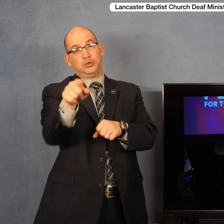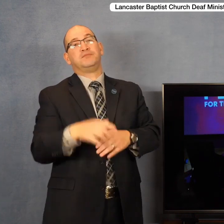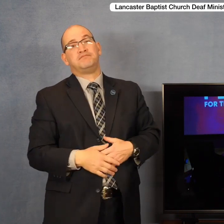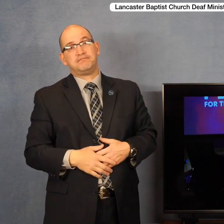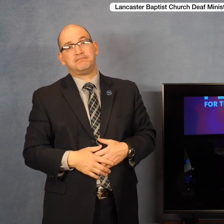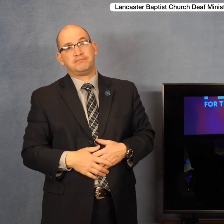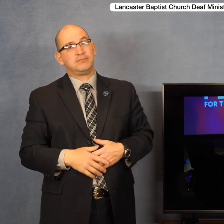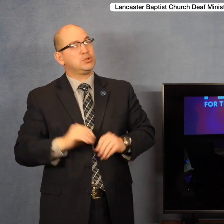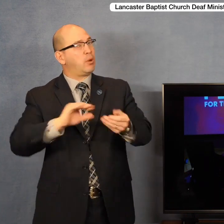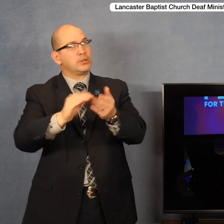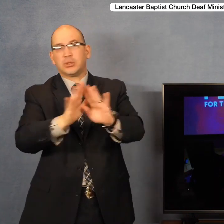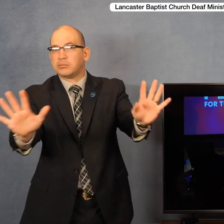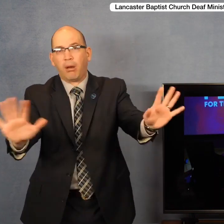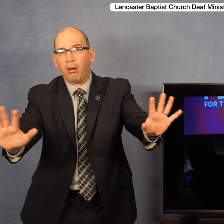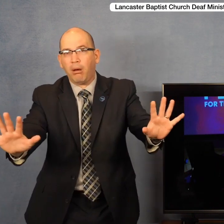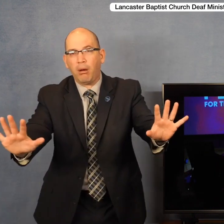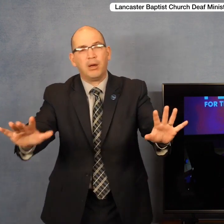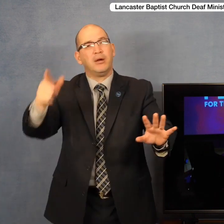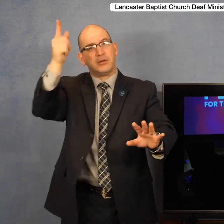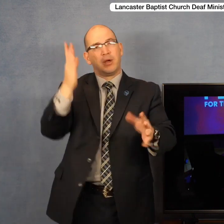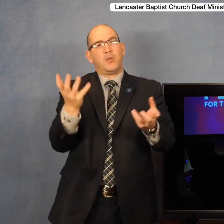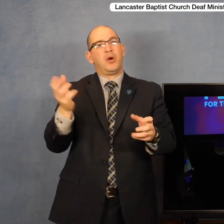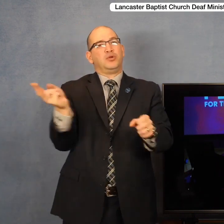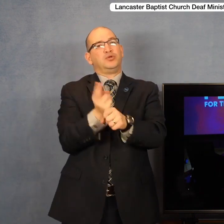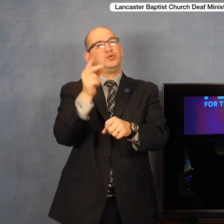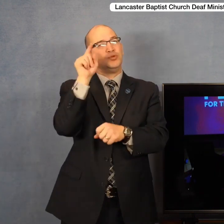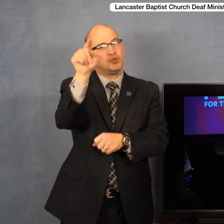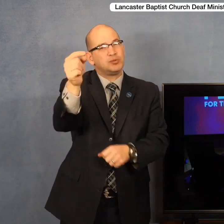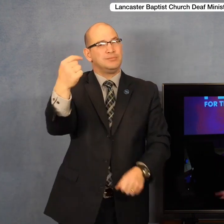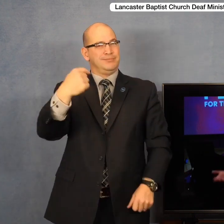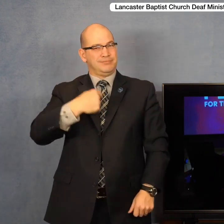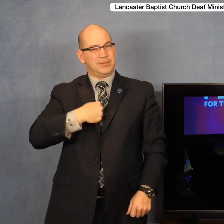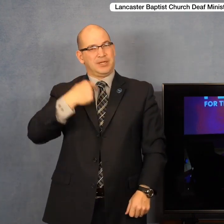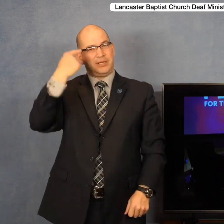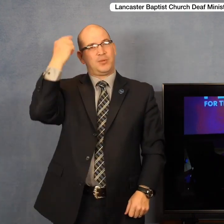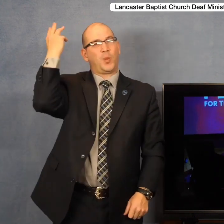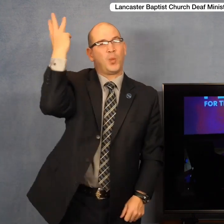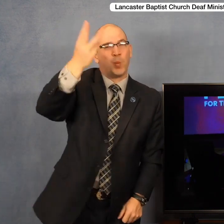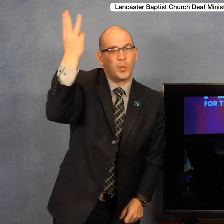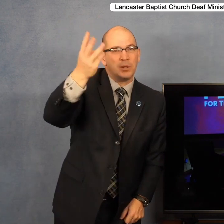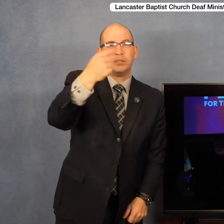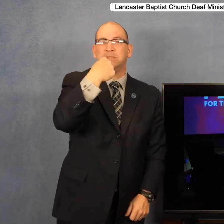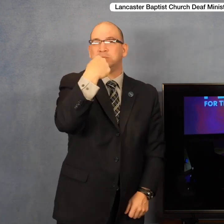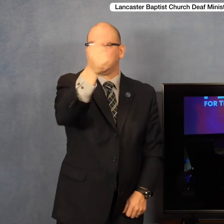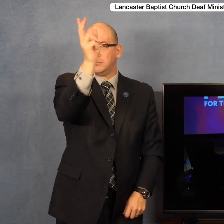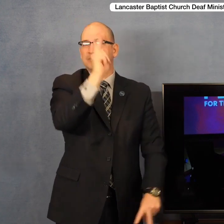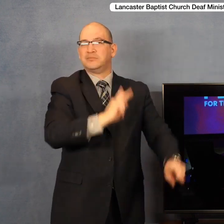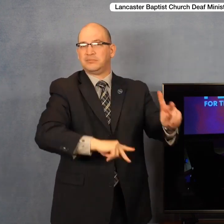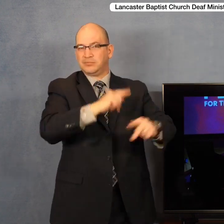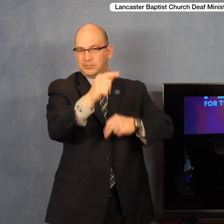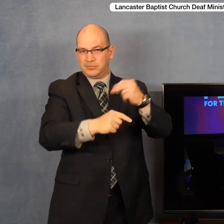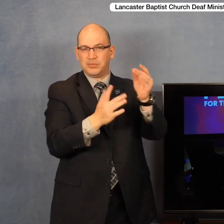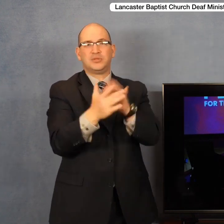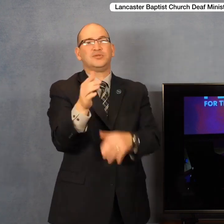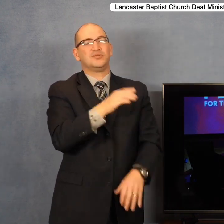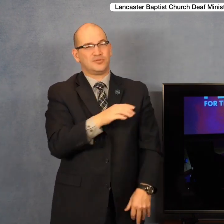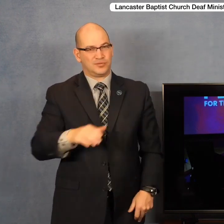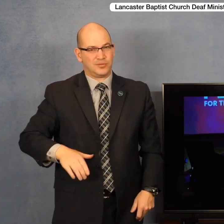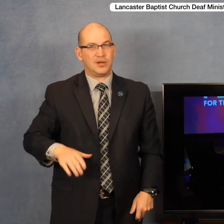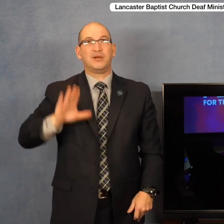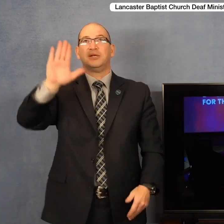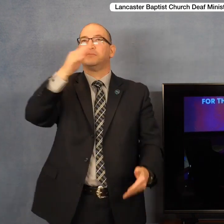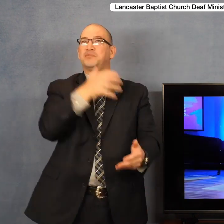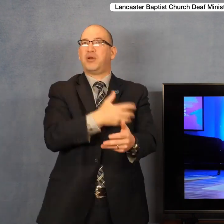No excuses. God wants to use you and me to tell someone else about the delivering power